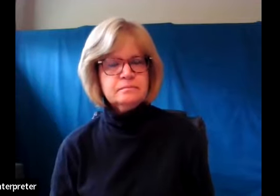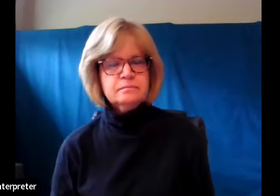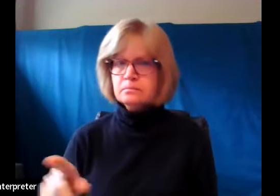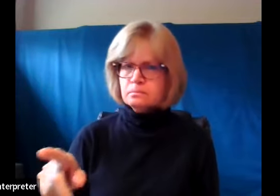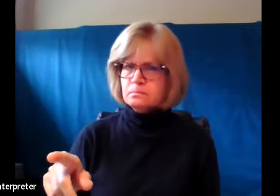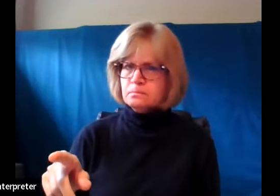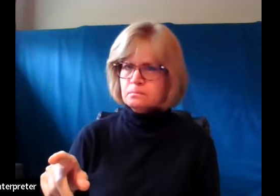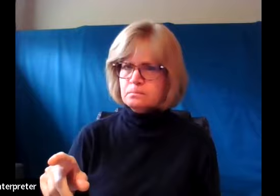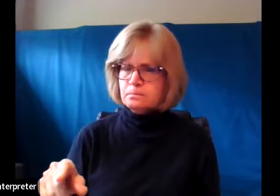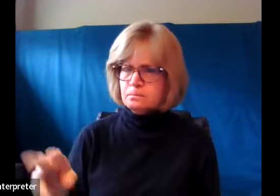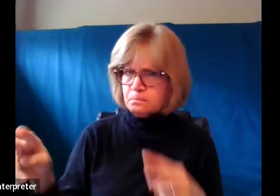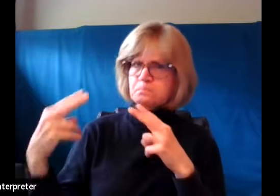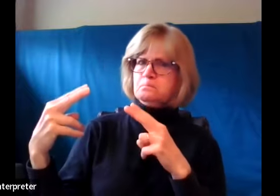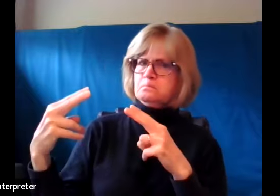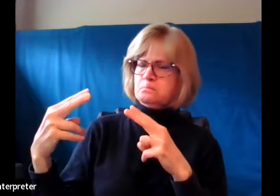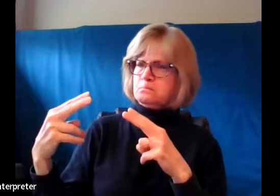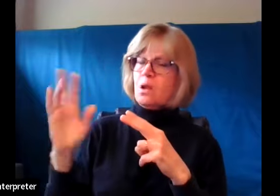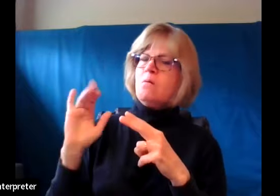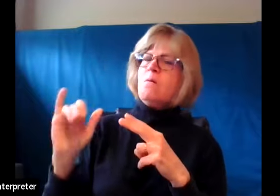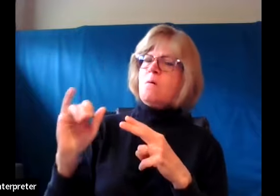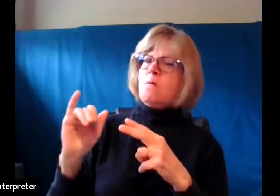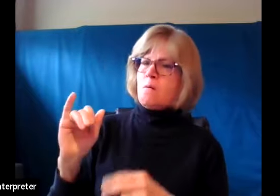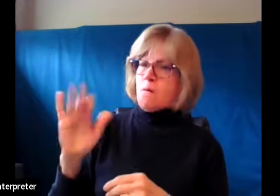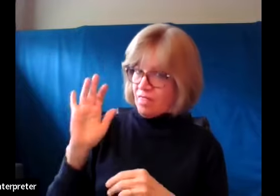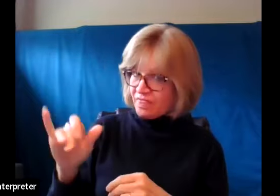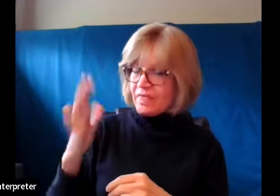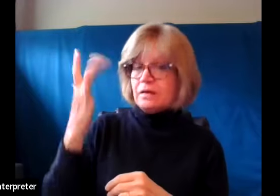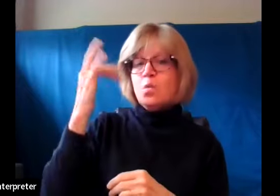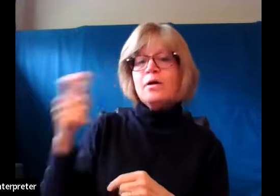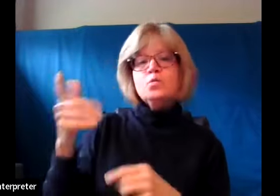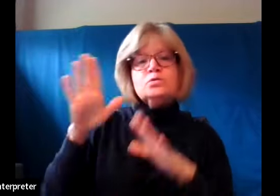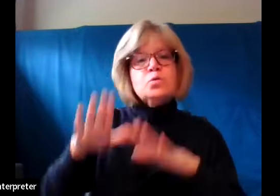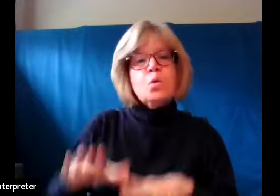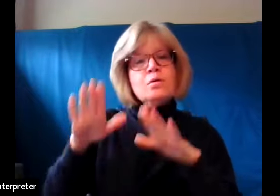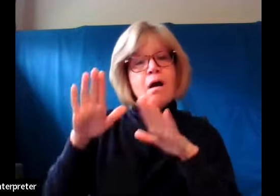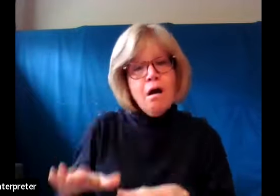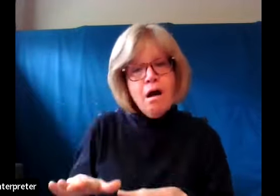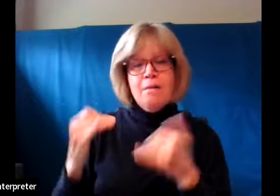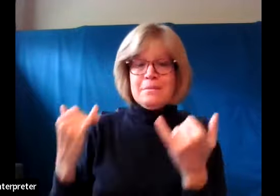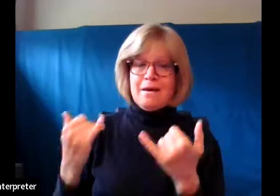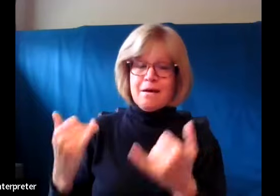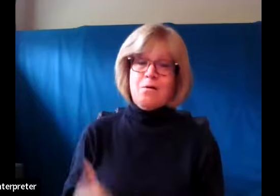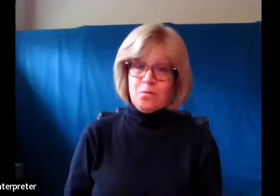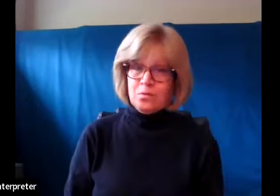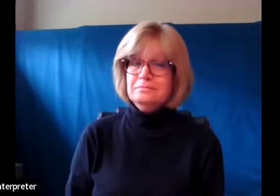And she looked up at me and said, oh, well, that explains why you're being so calm about all this.